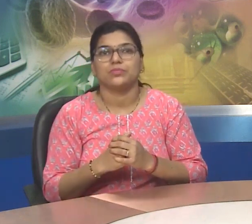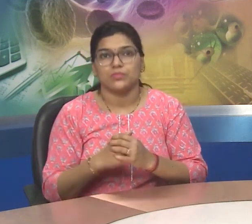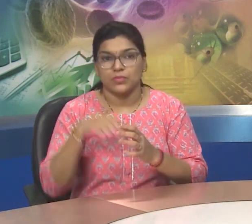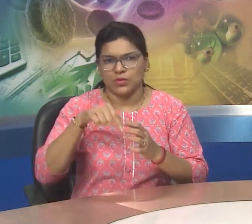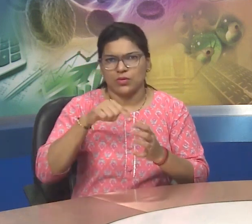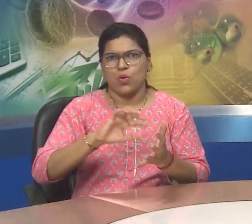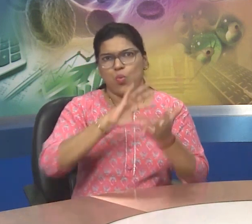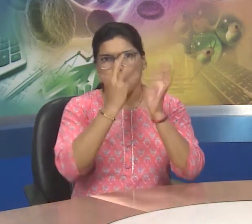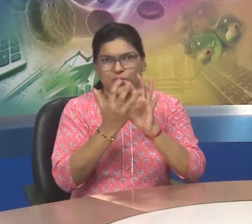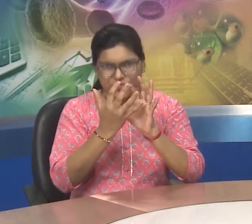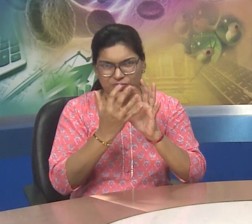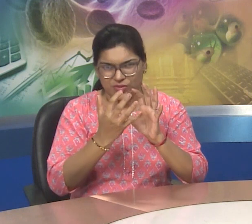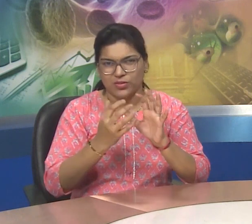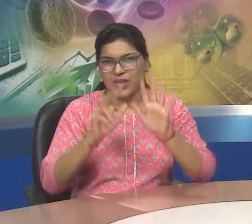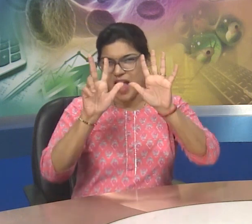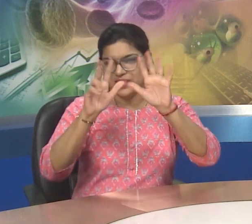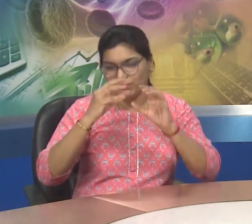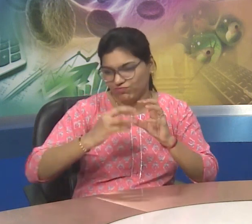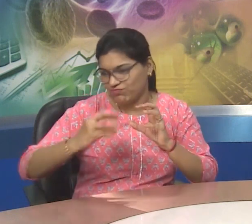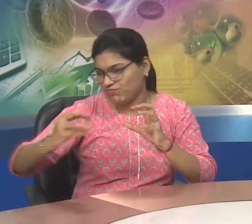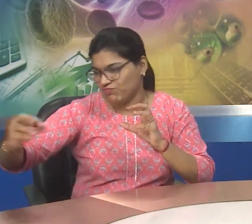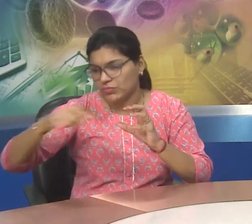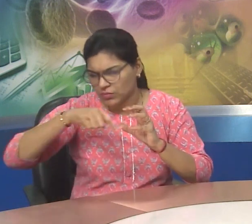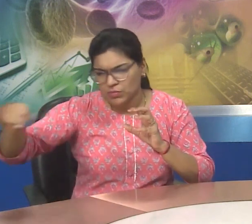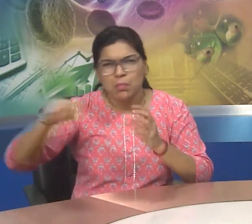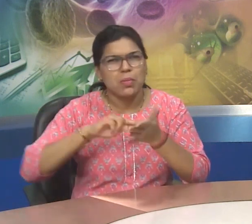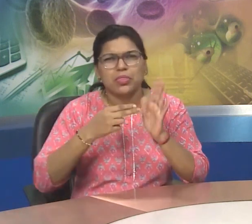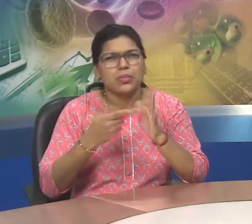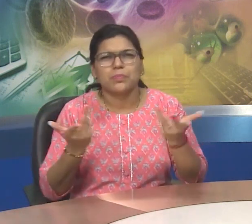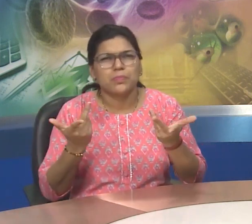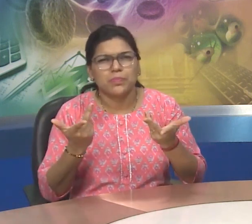what do you mean by solar system